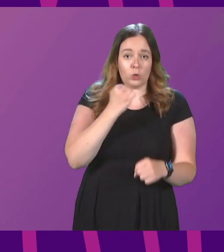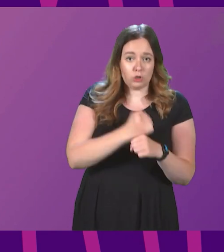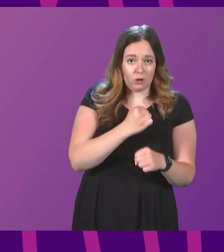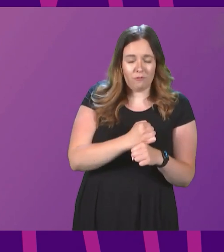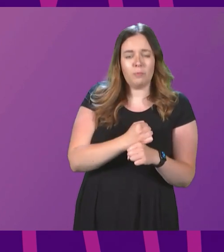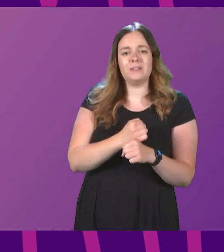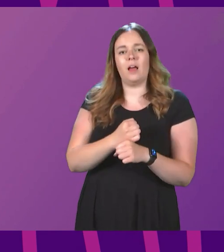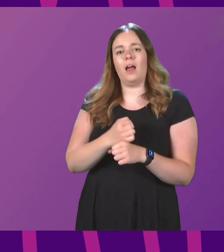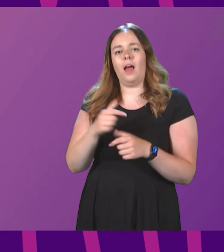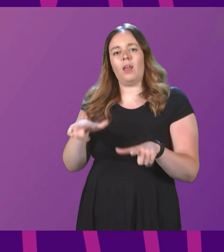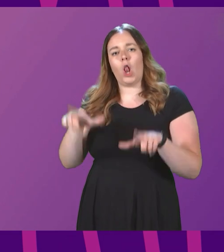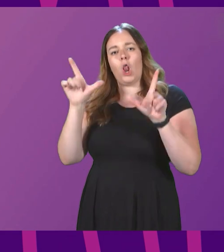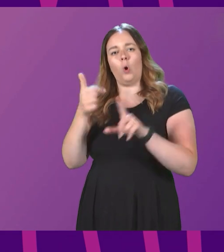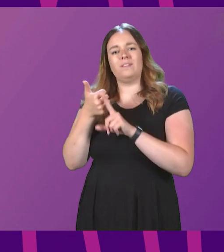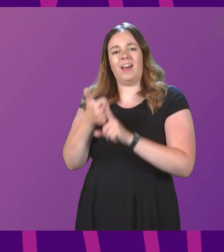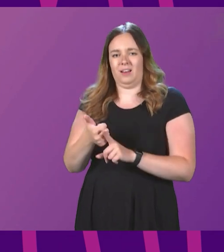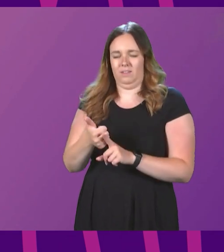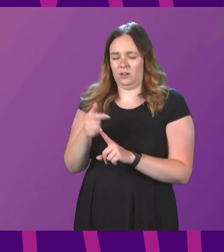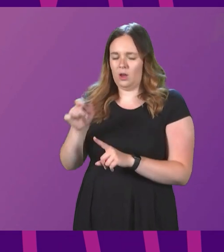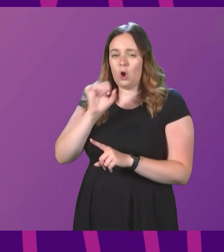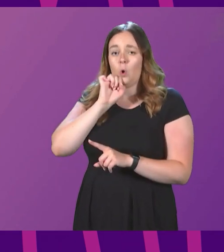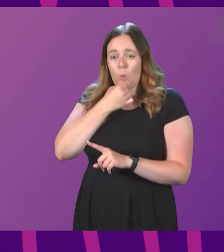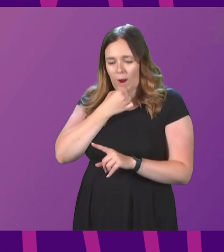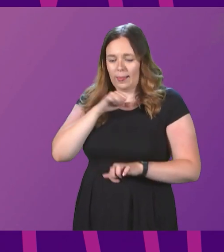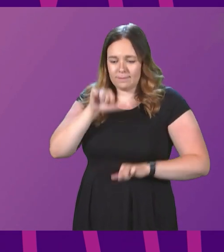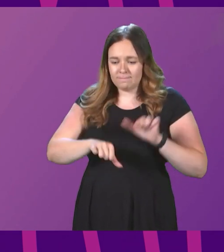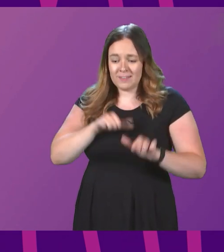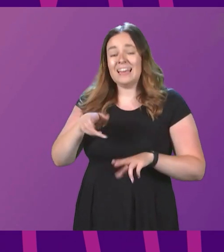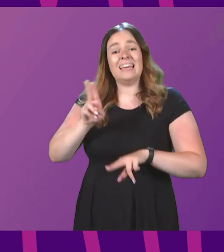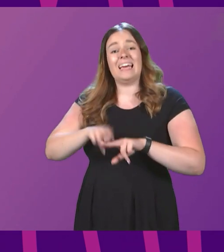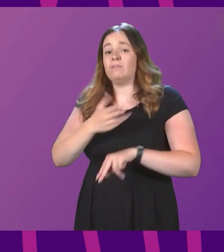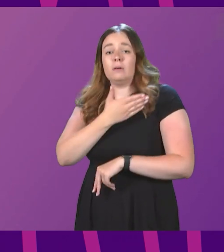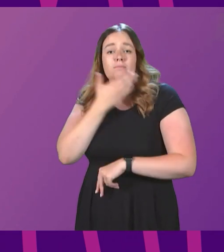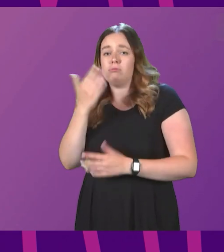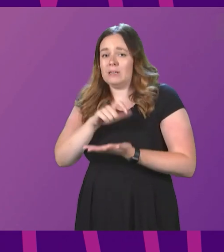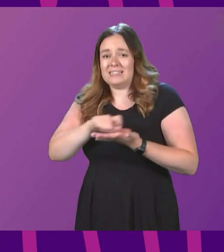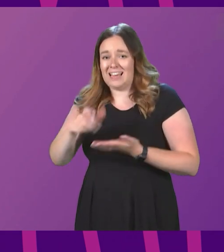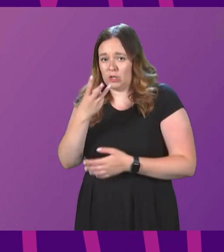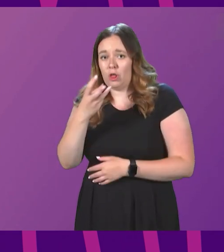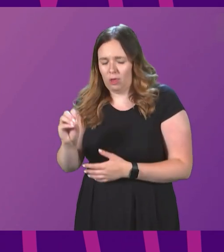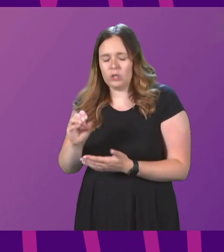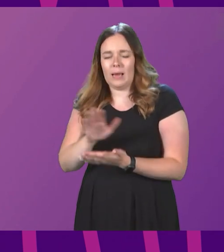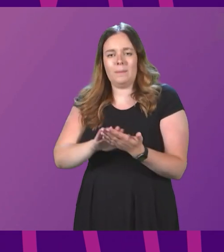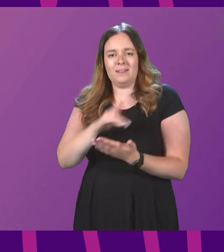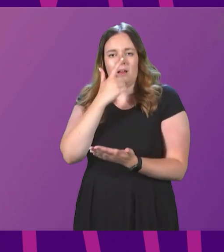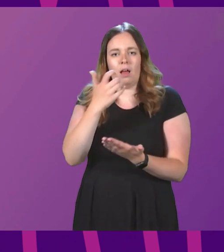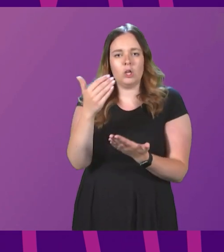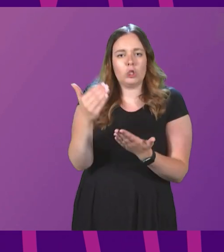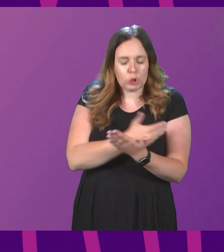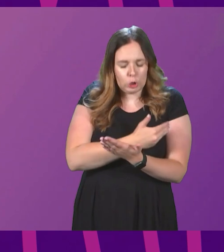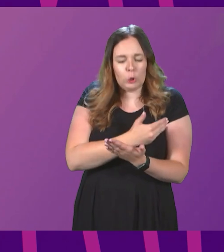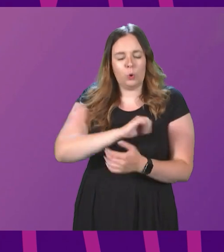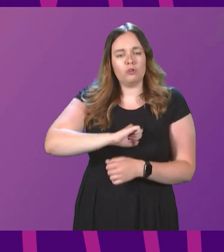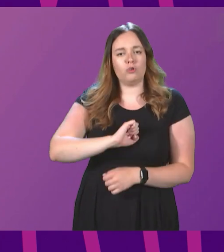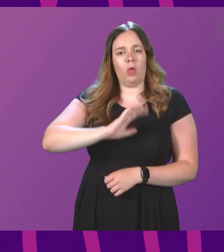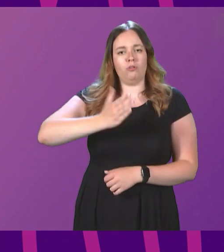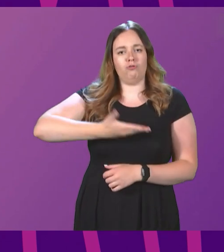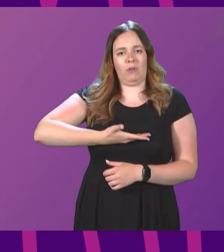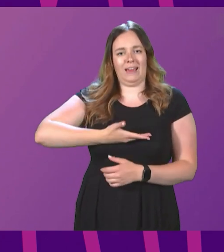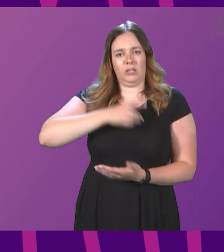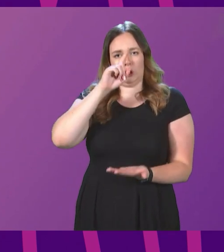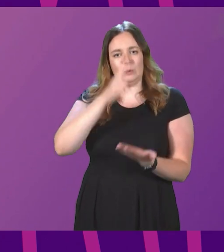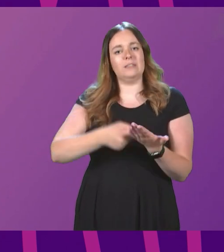the Lord Advocate will take in the absence of a section 30 order to secure Scotland's right to choose.